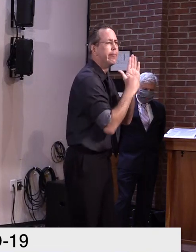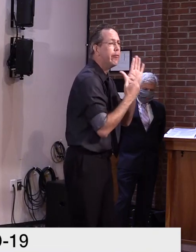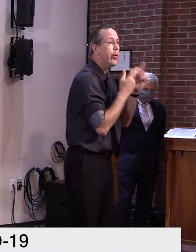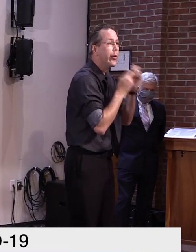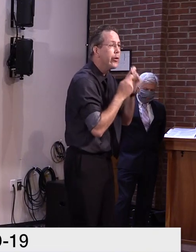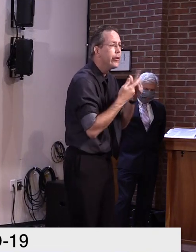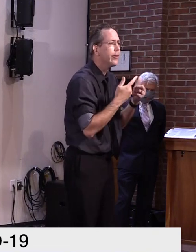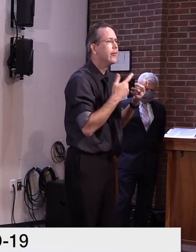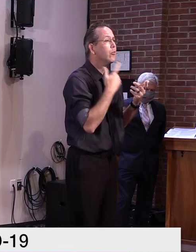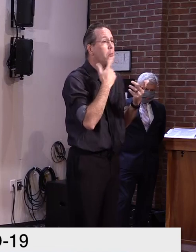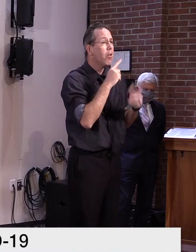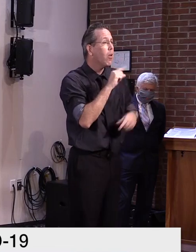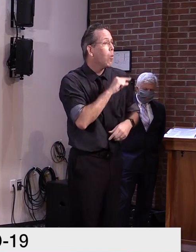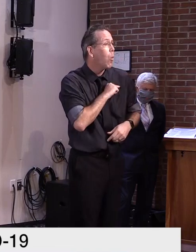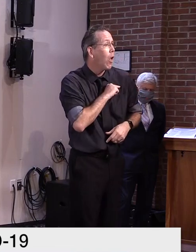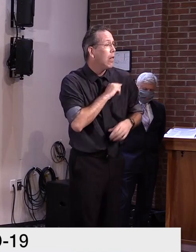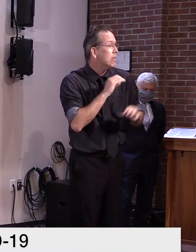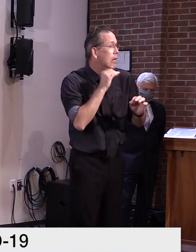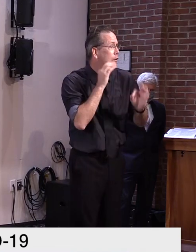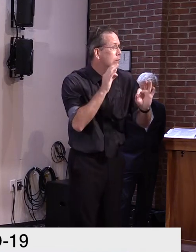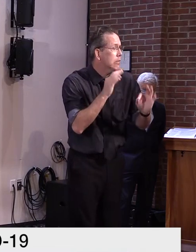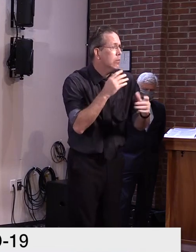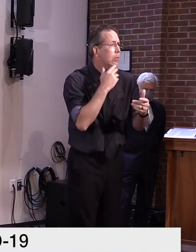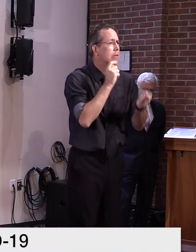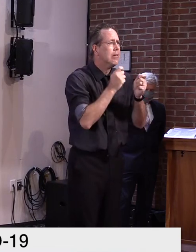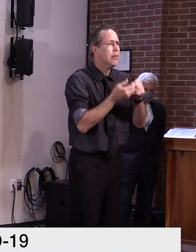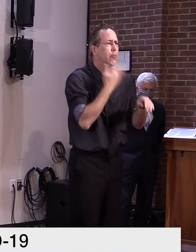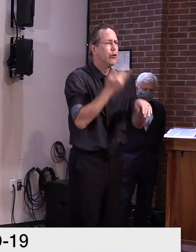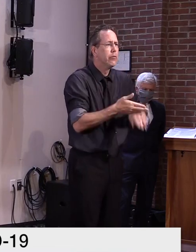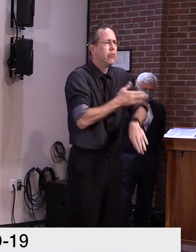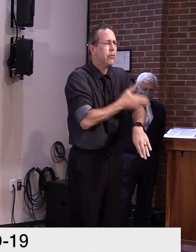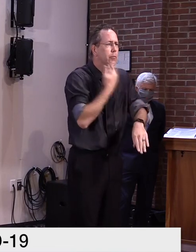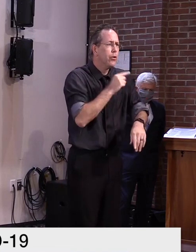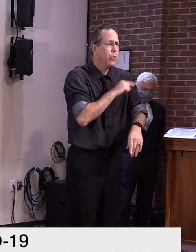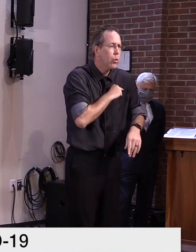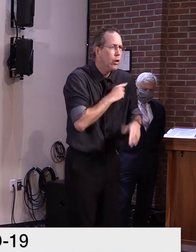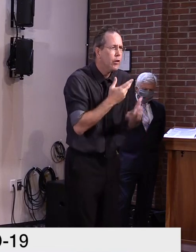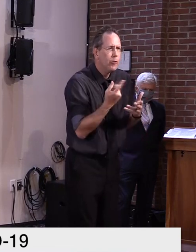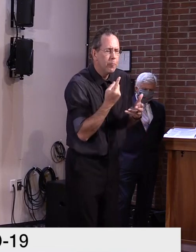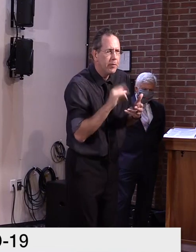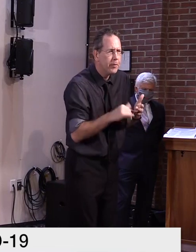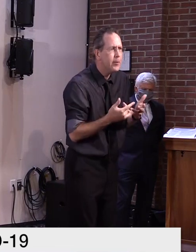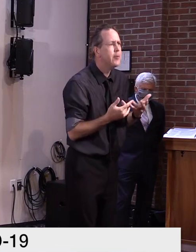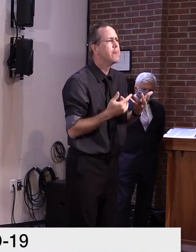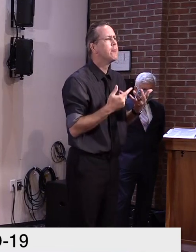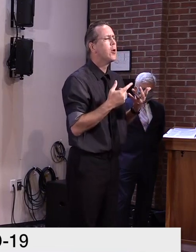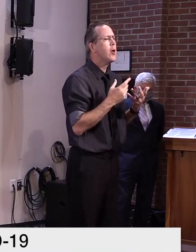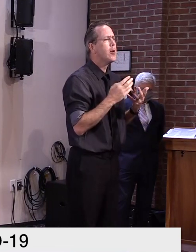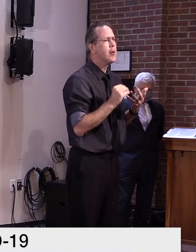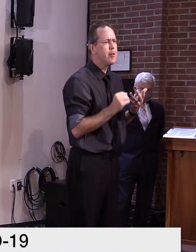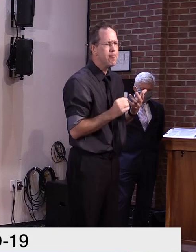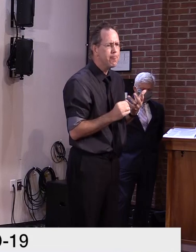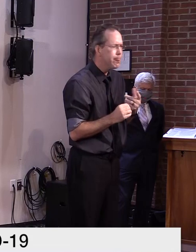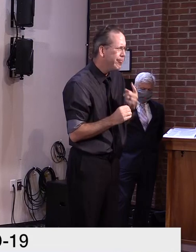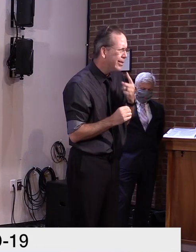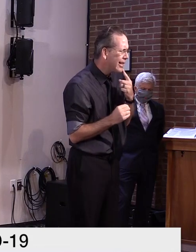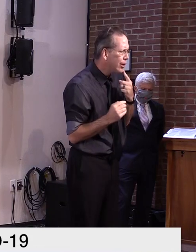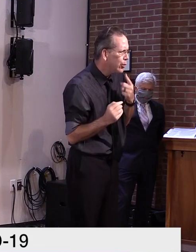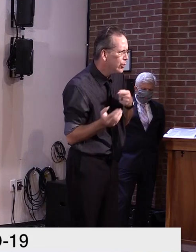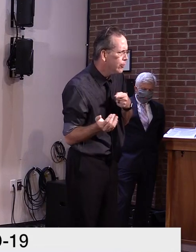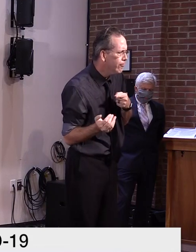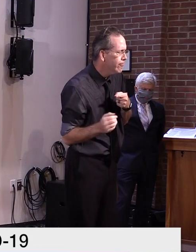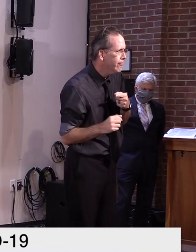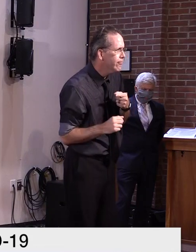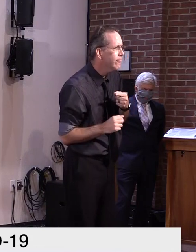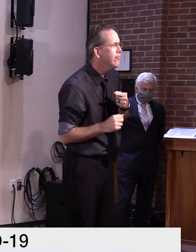achieved. I think just more importantly, this issue of beginning to assess the impact of the emergency on student learning. And, uh, that's going to be an ongoing